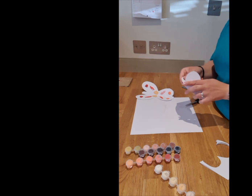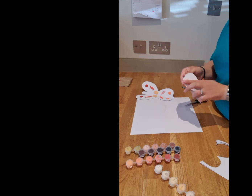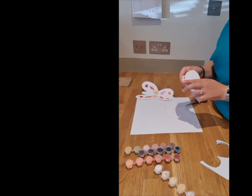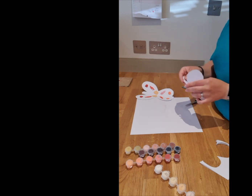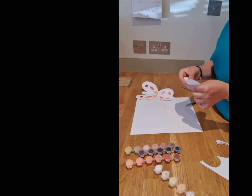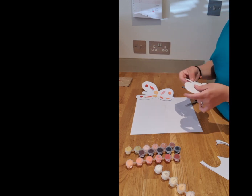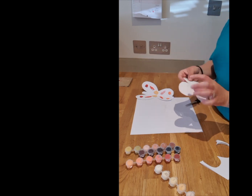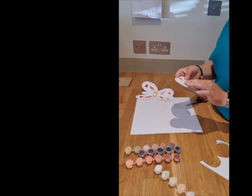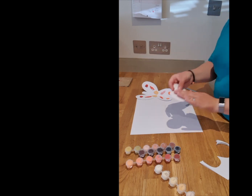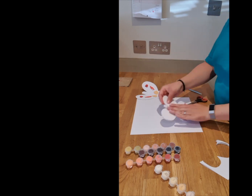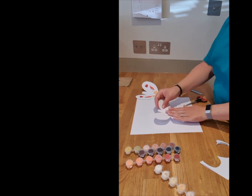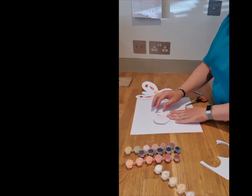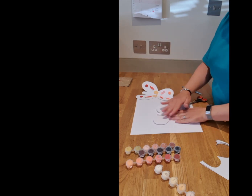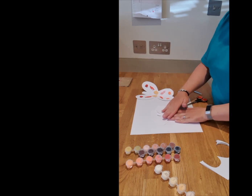Okay, so you want to fold it back in half.